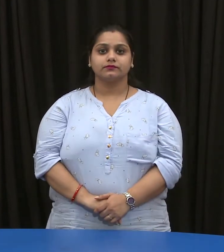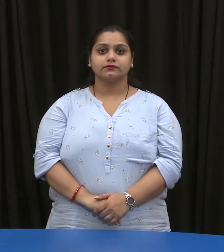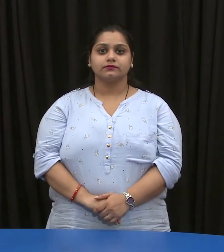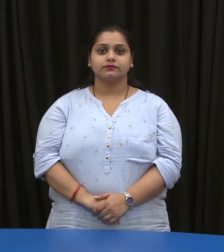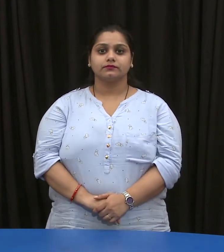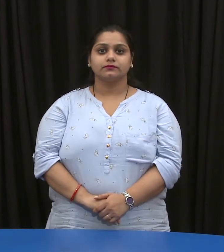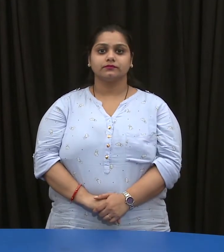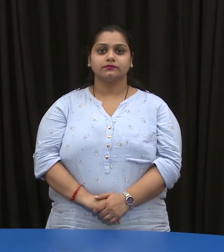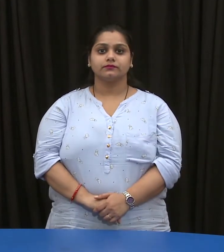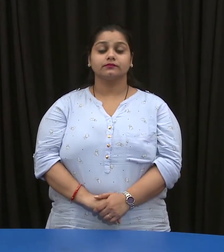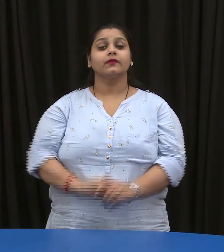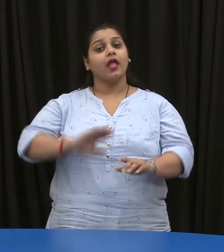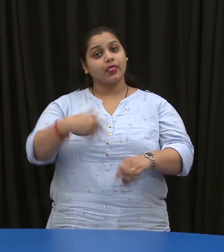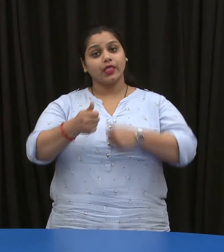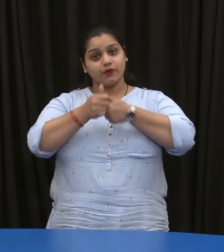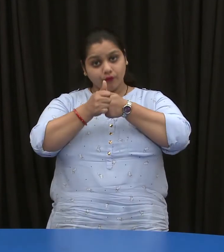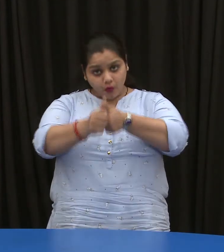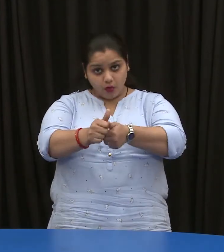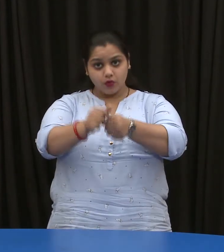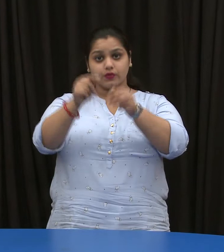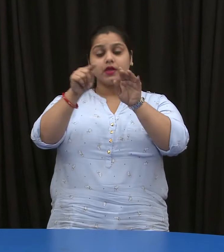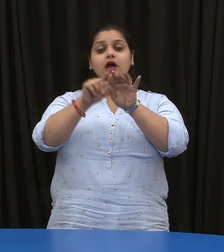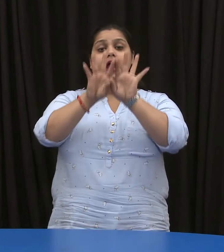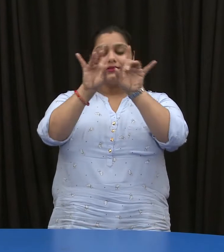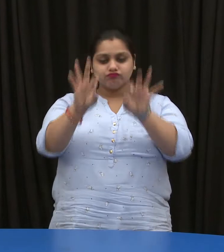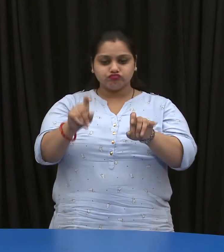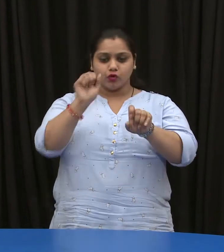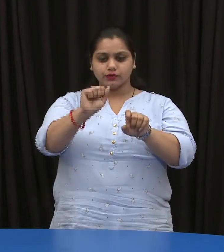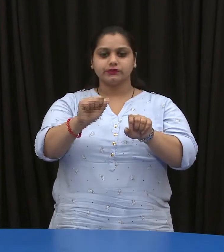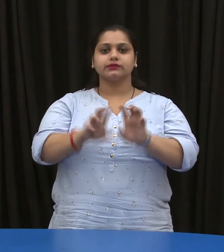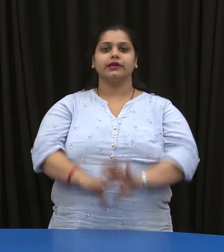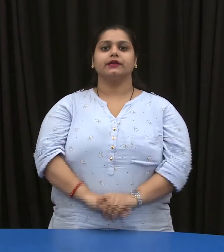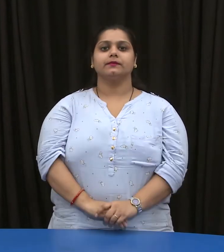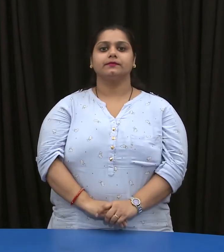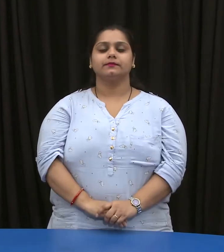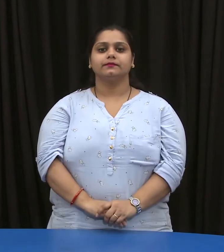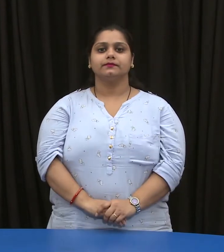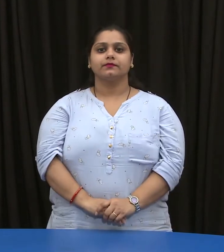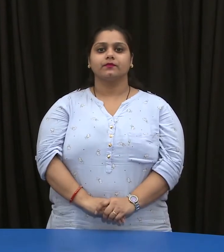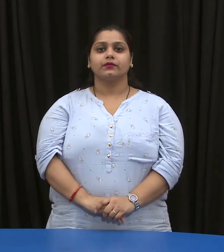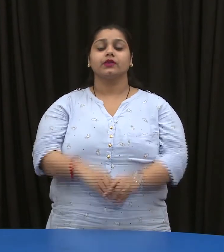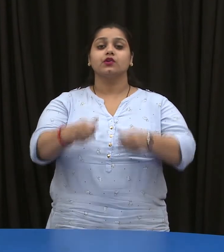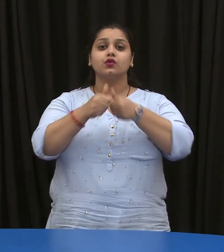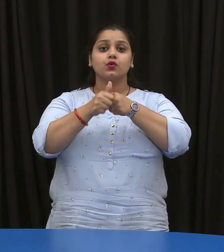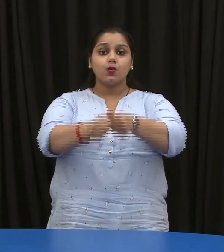And follow the instructions on your screen to install the software.